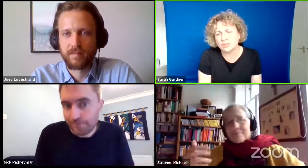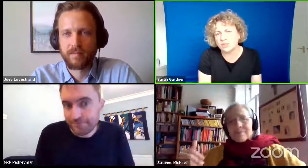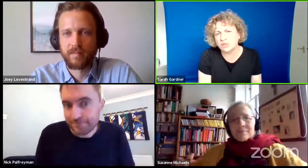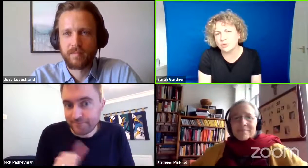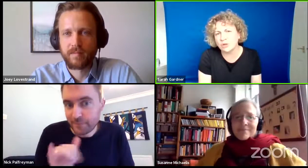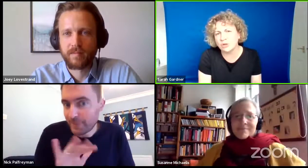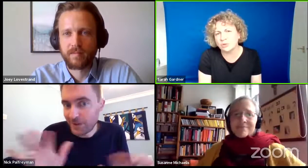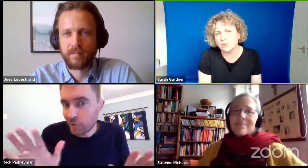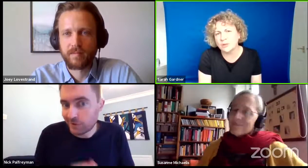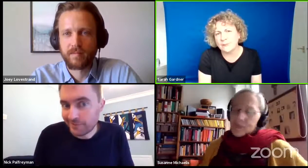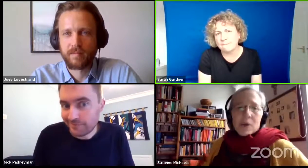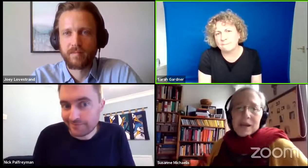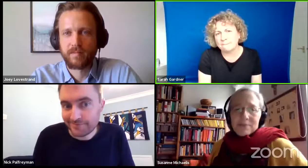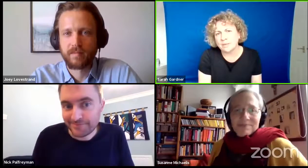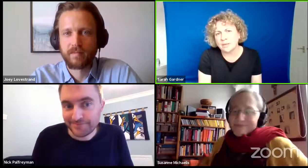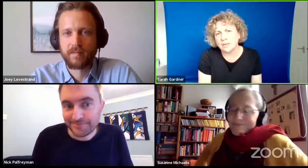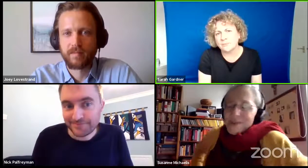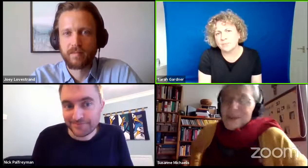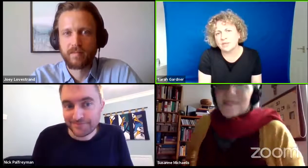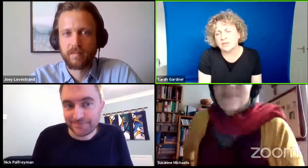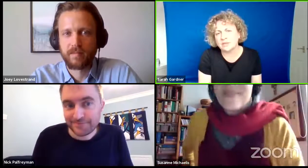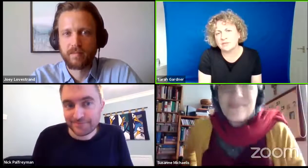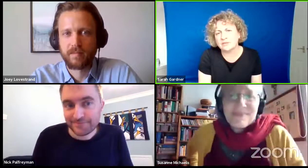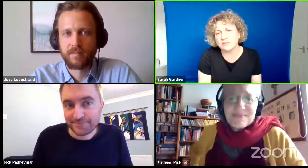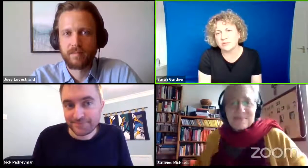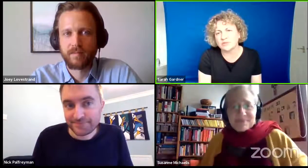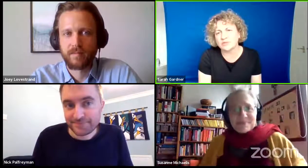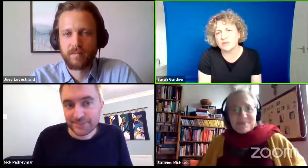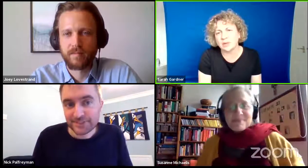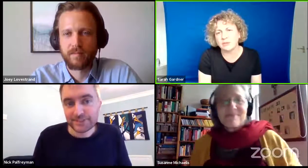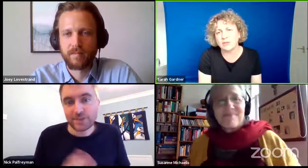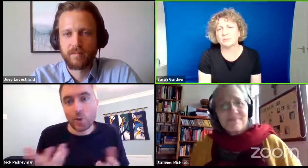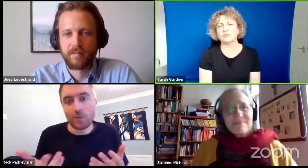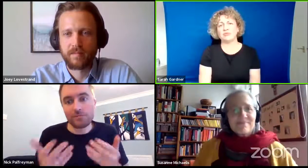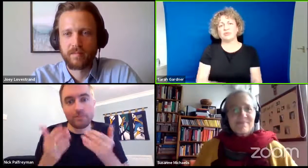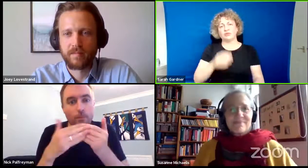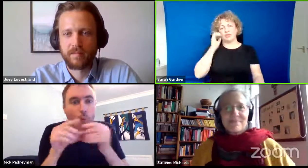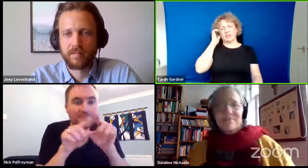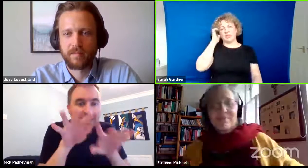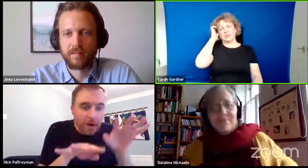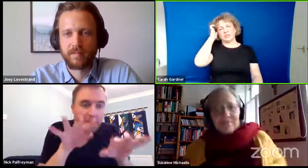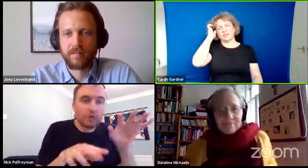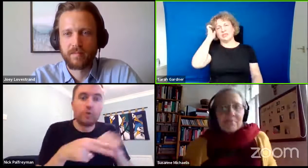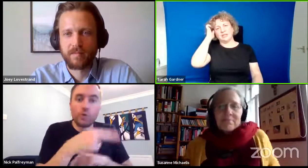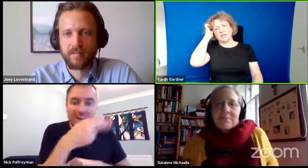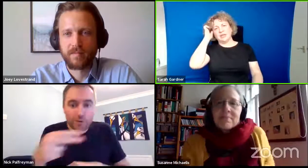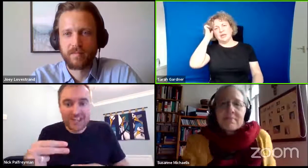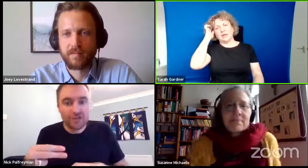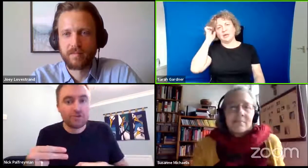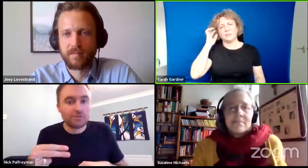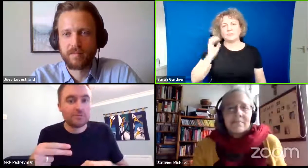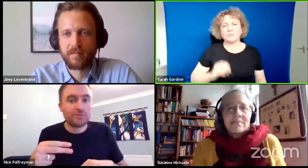or not. I don't know. So it's difficult to say, but I think more research is needed.